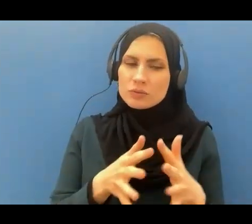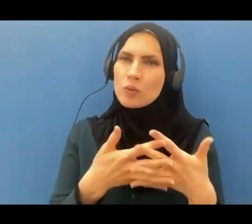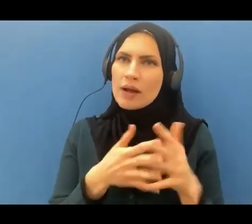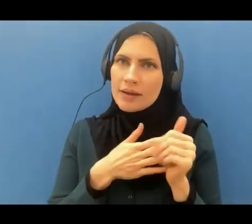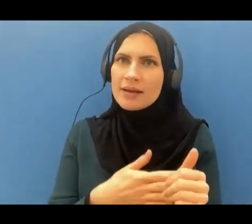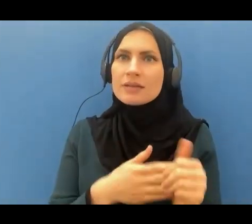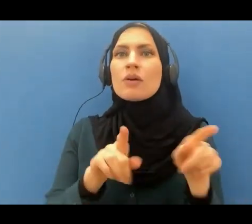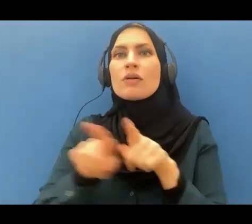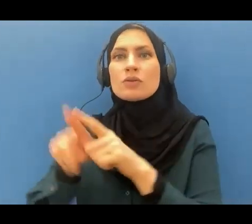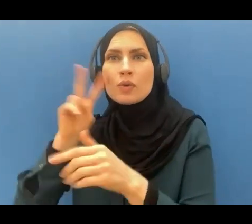sallallahu alayhi sallam.